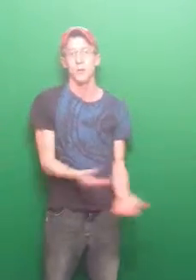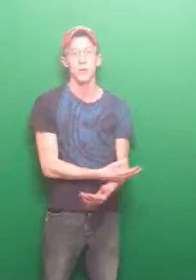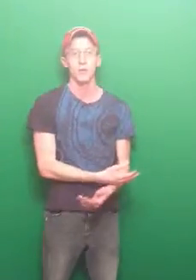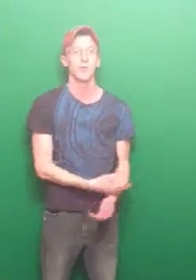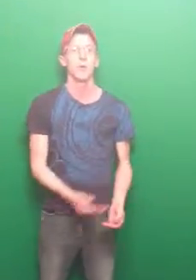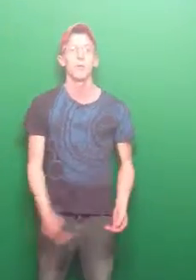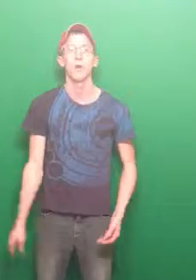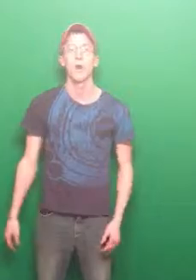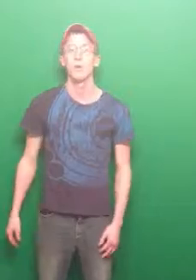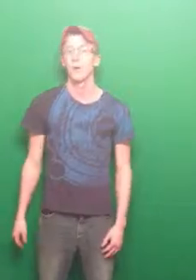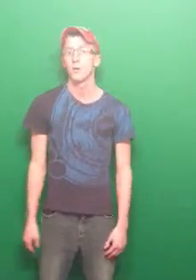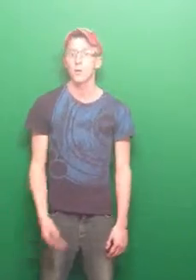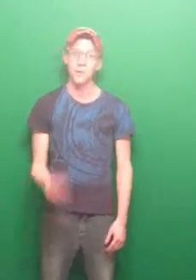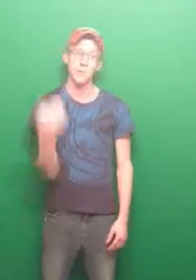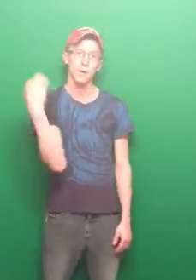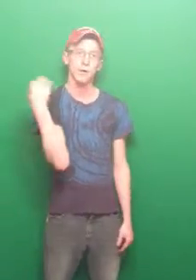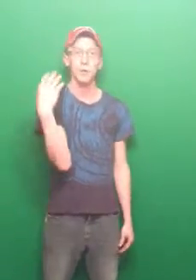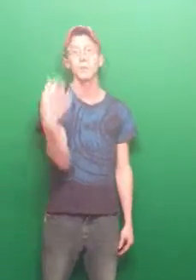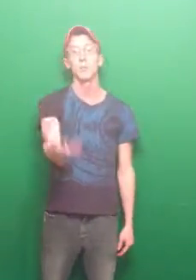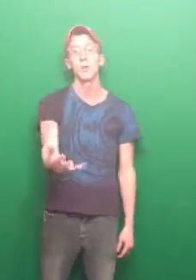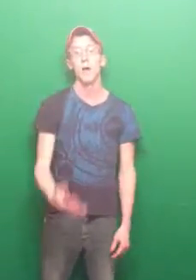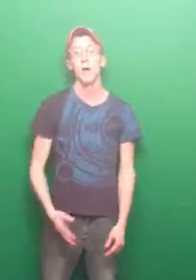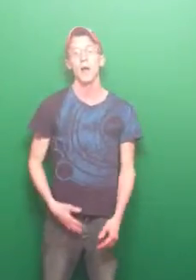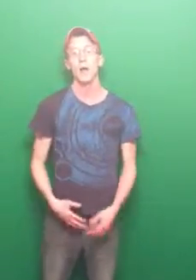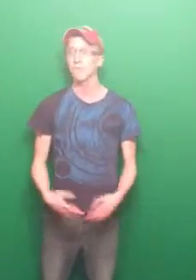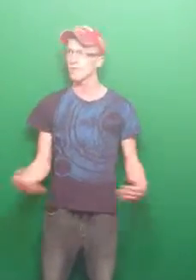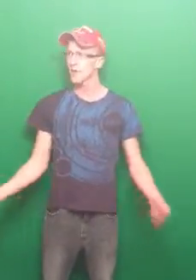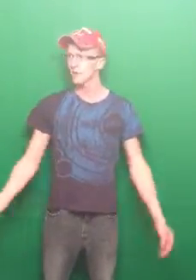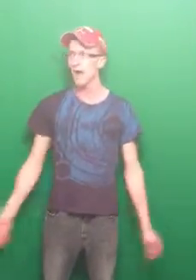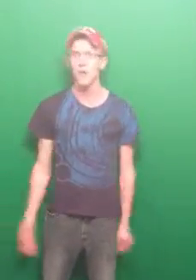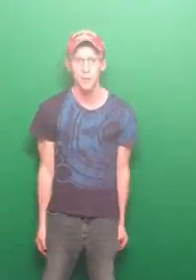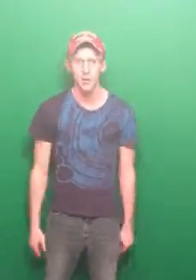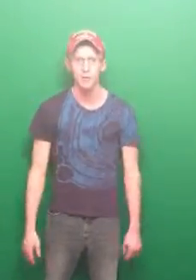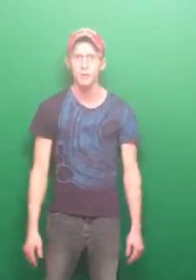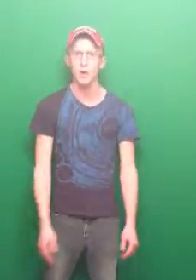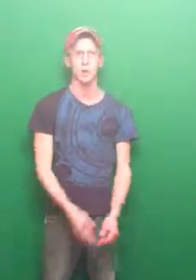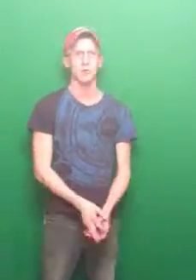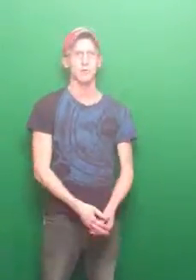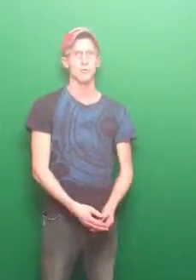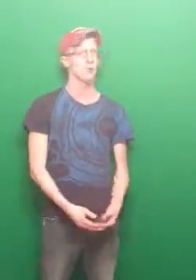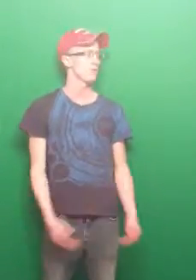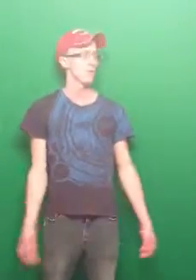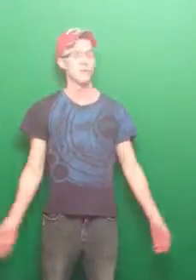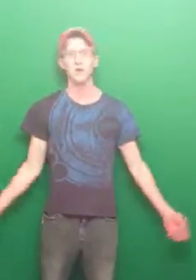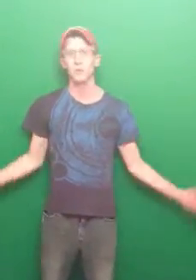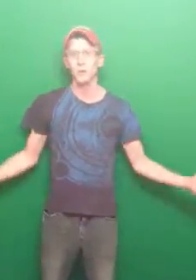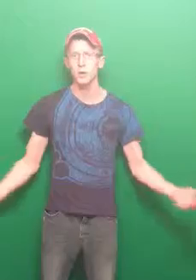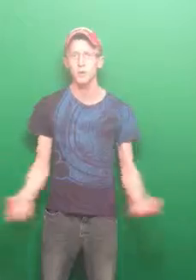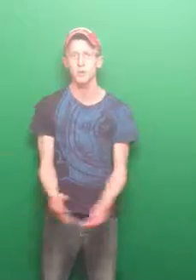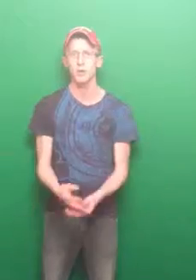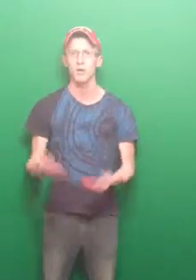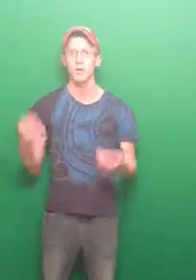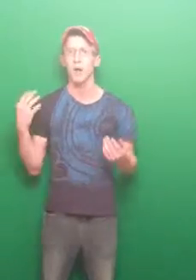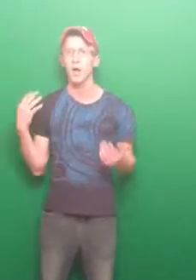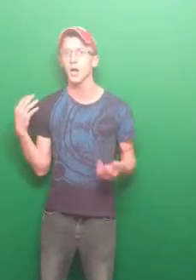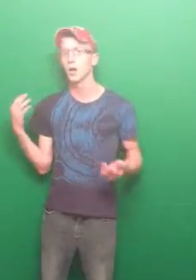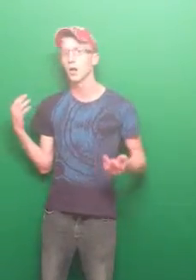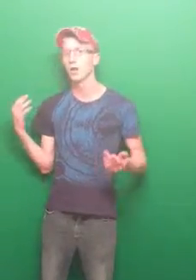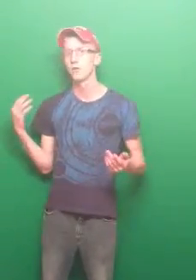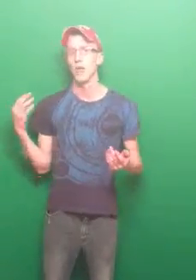about this all the time. Well, you may be one of these people that have never had a breakthrough, maybe you've never experienced what it's like to